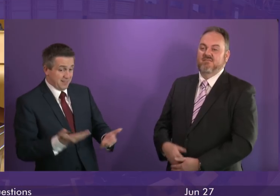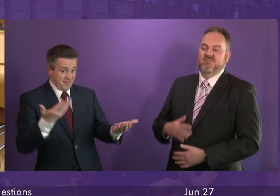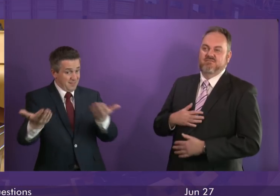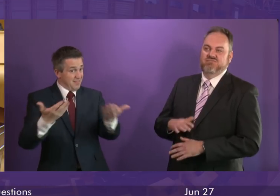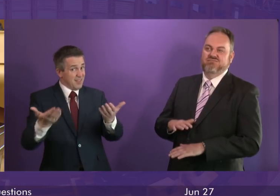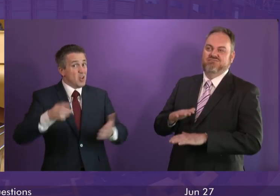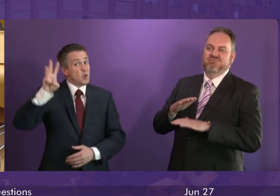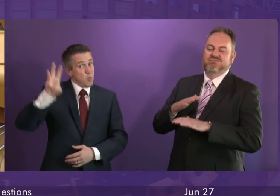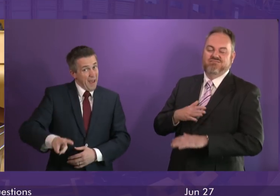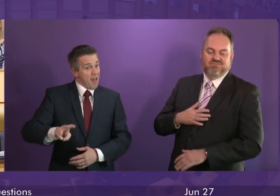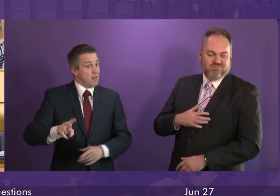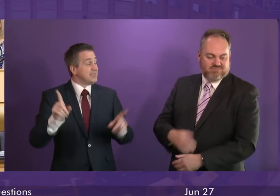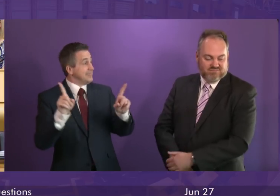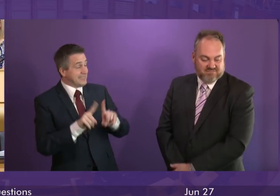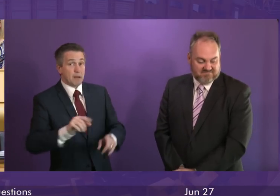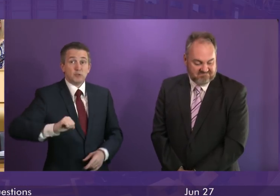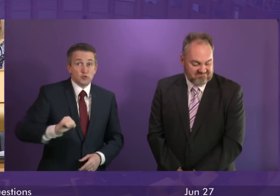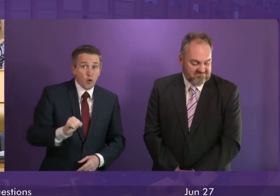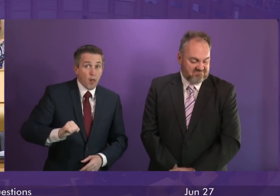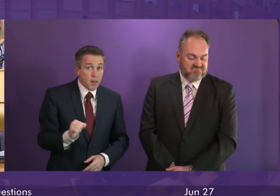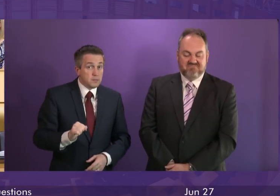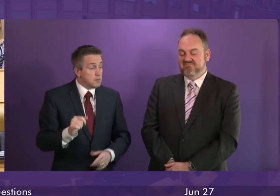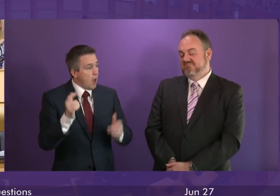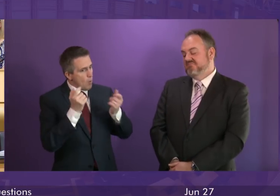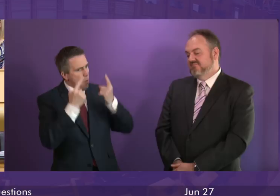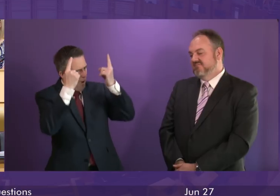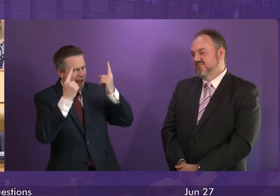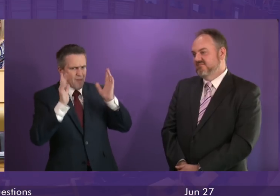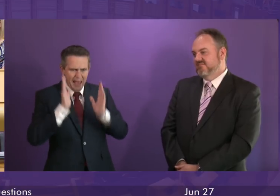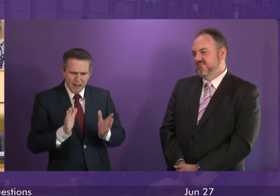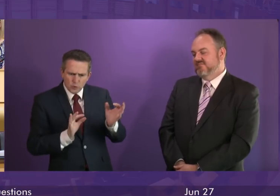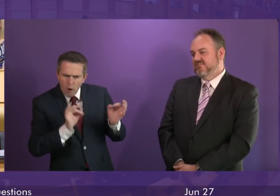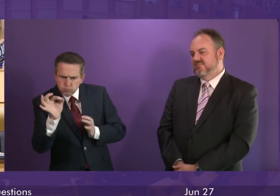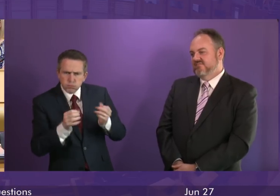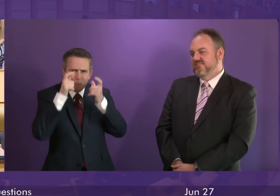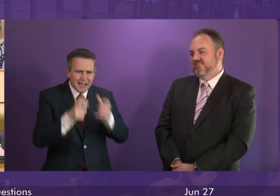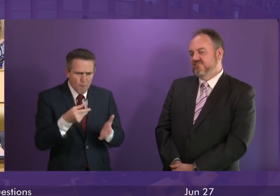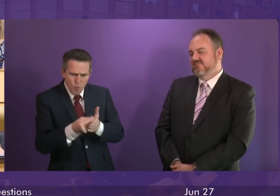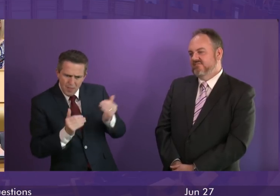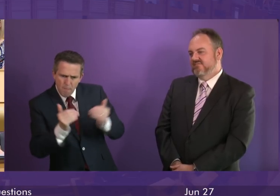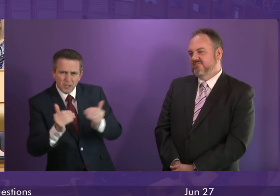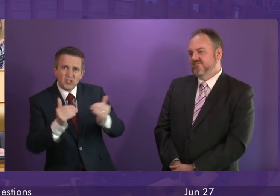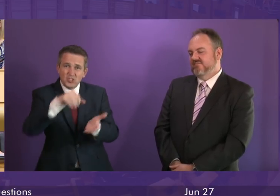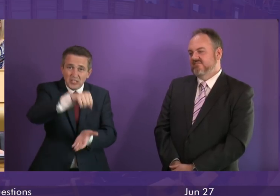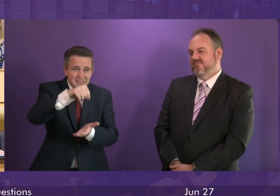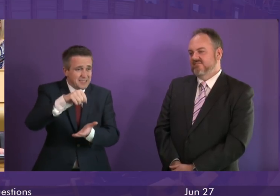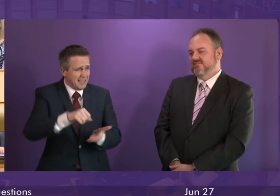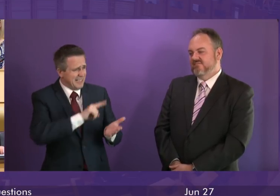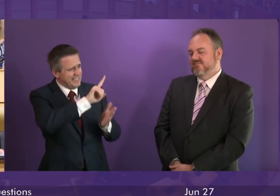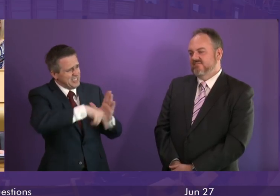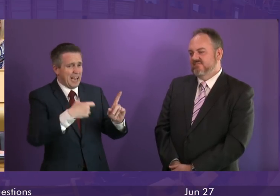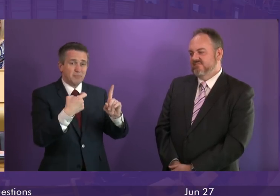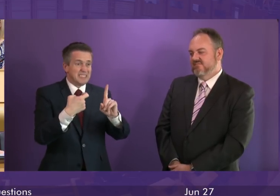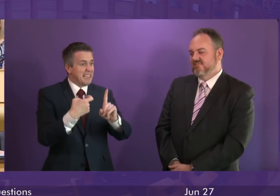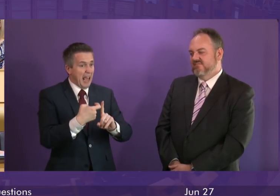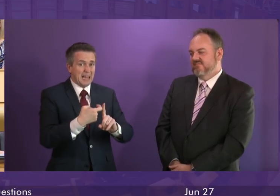they, like us, know that they've got to budget sensibly. And I have to say, all James Kelly has